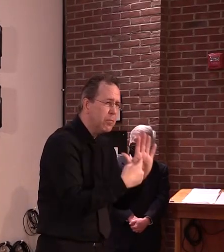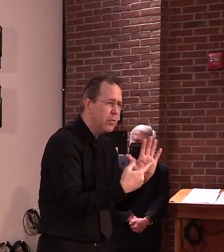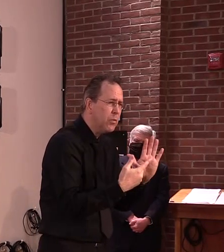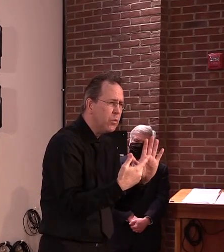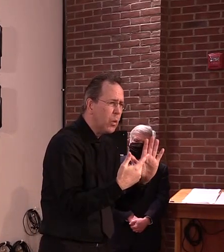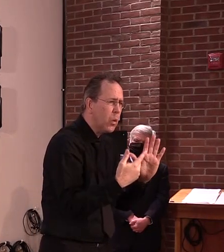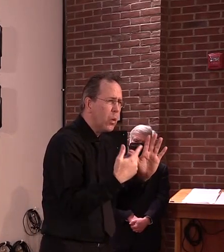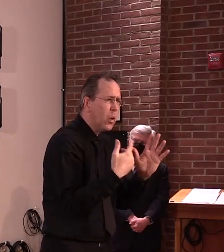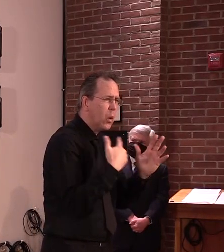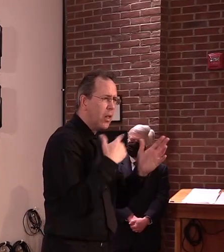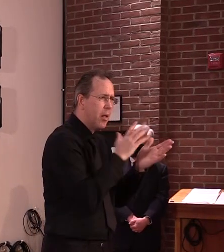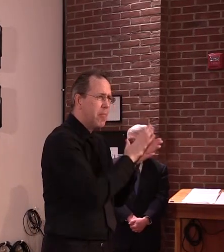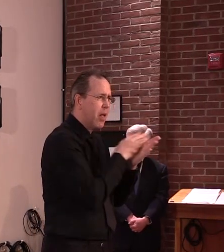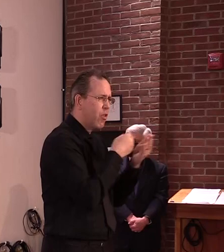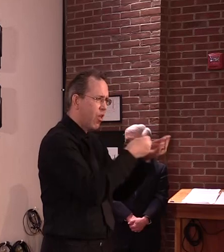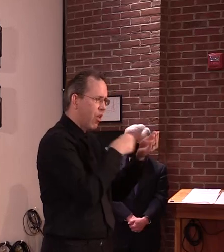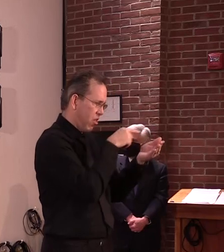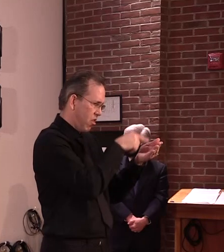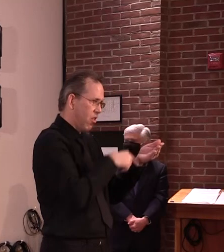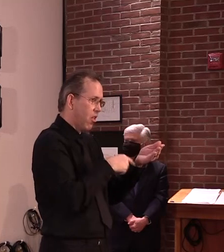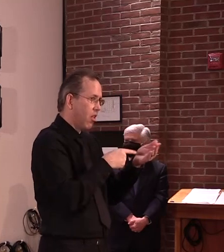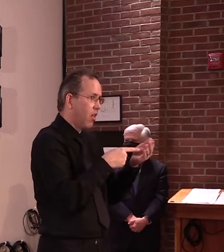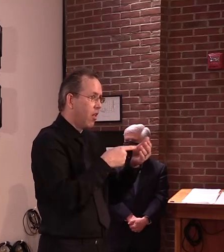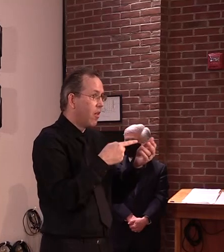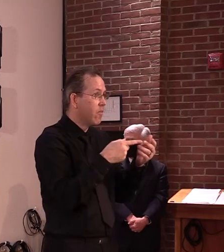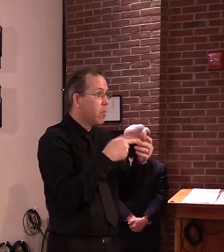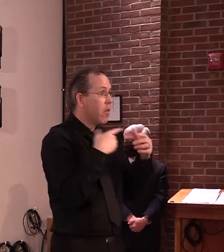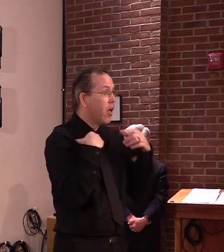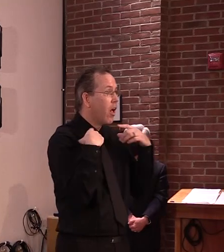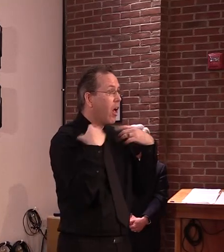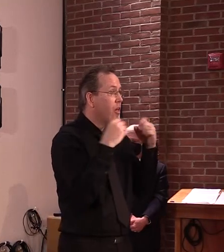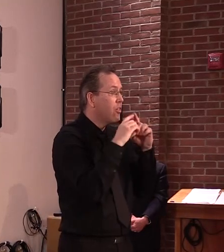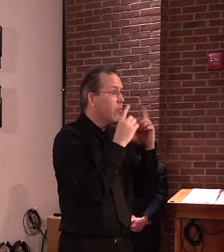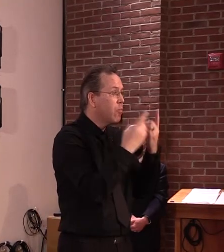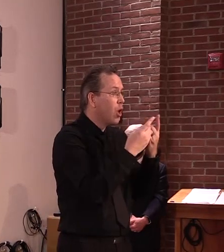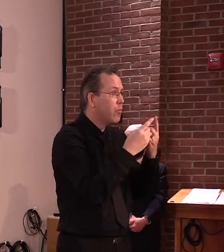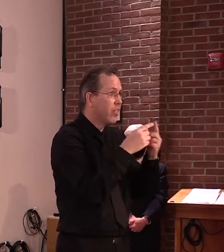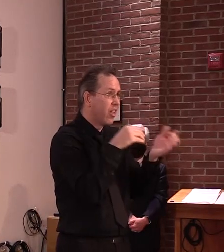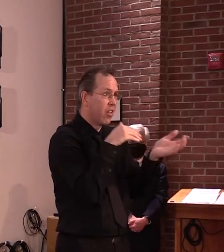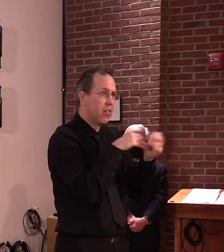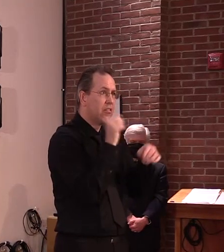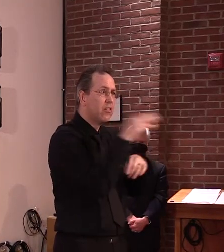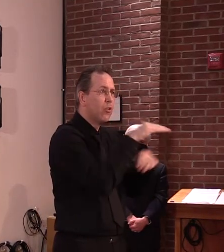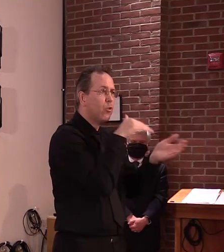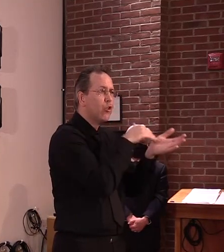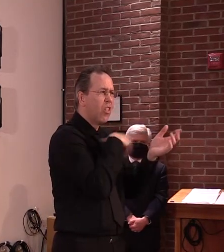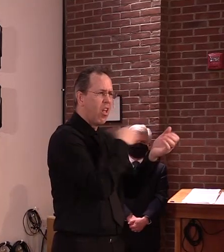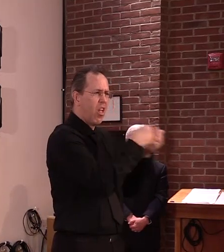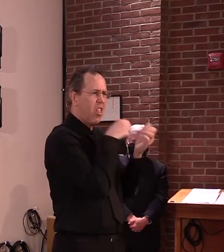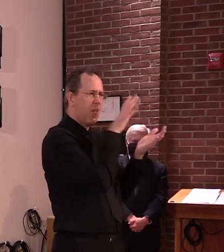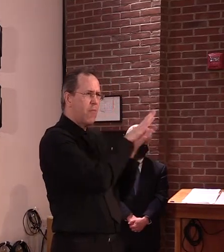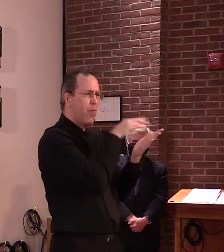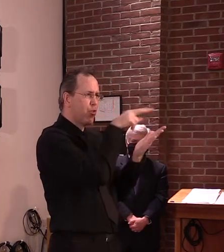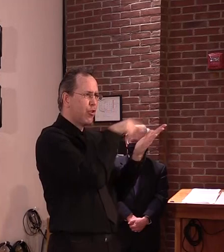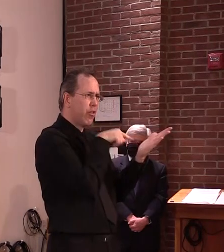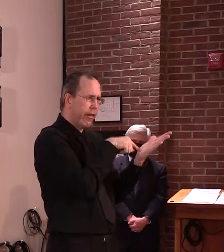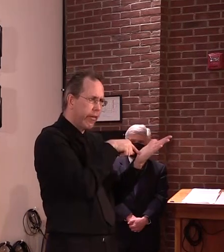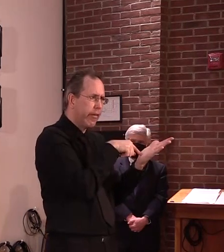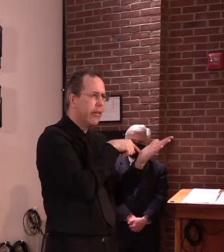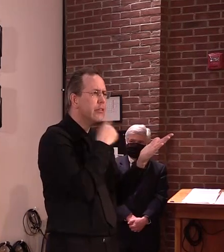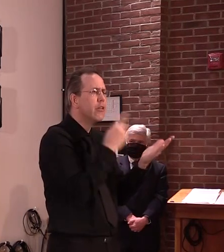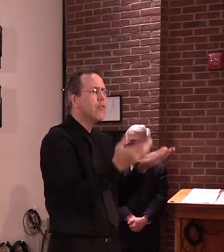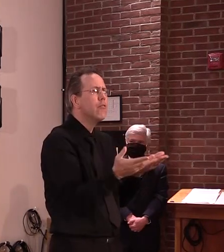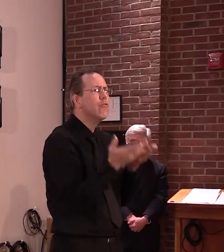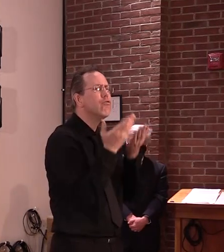light of this, now the recommended period for quarantine after coming into contact with a COVID positive patient was now 12 days